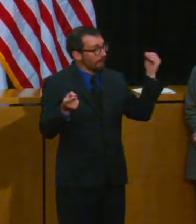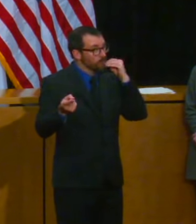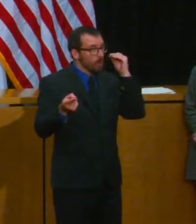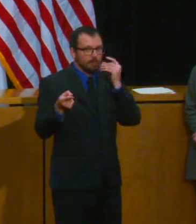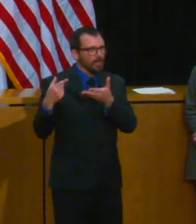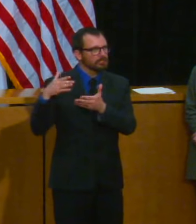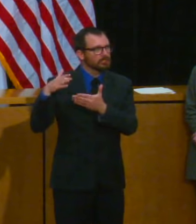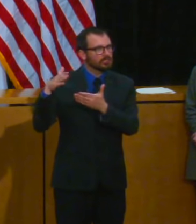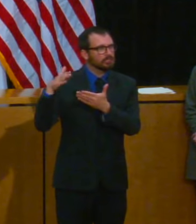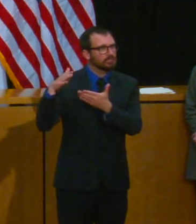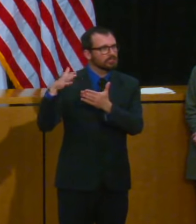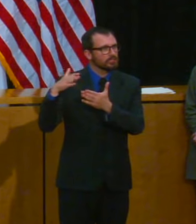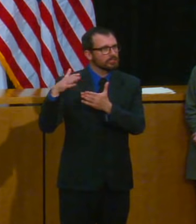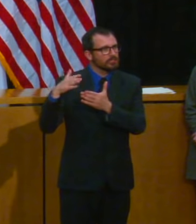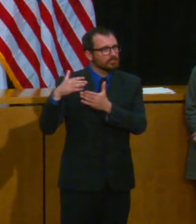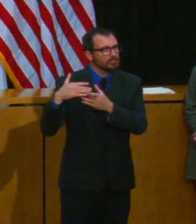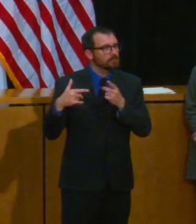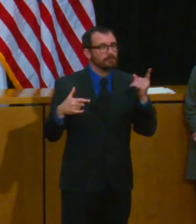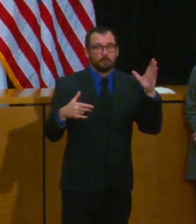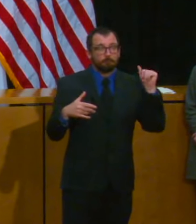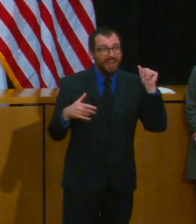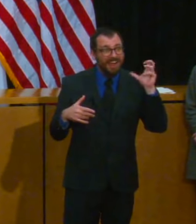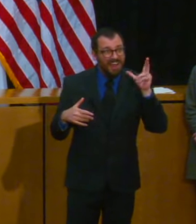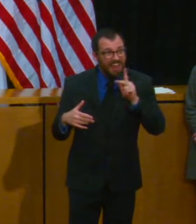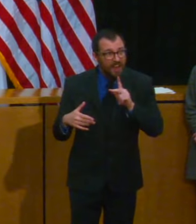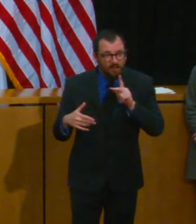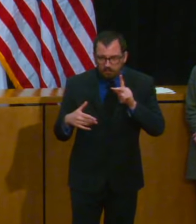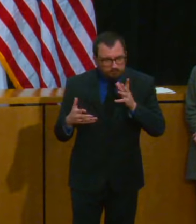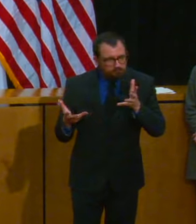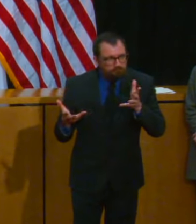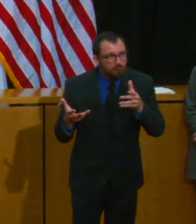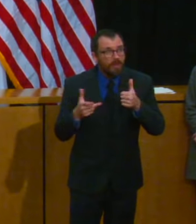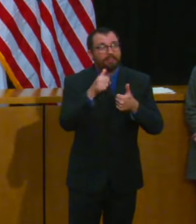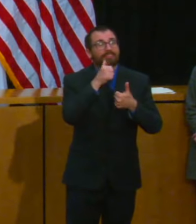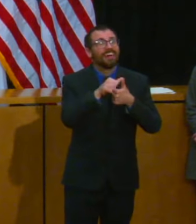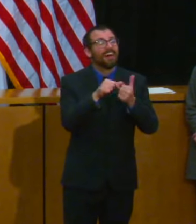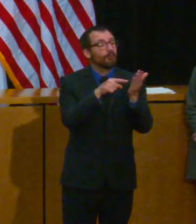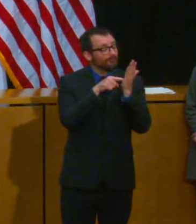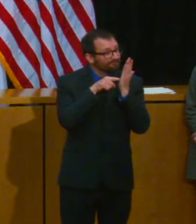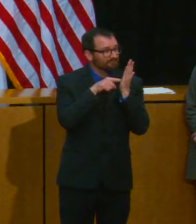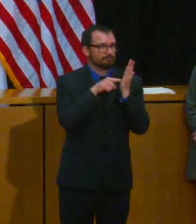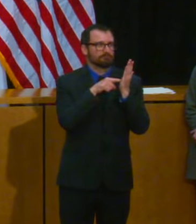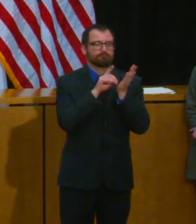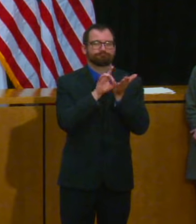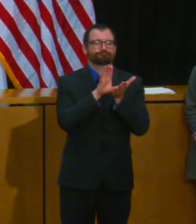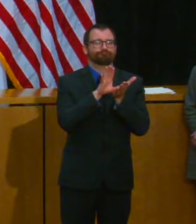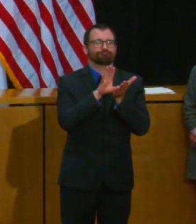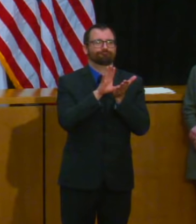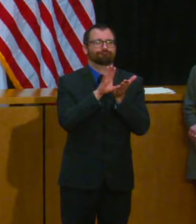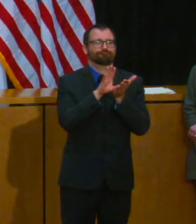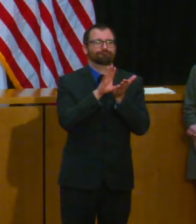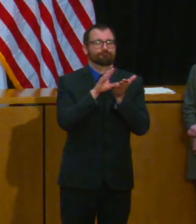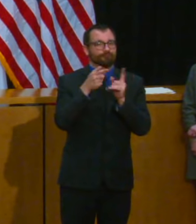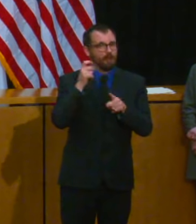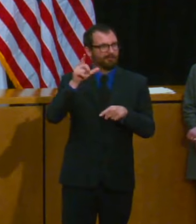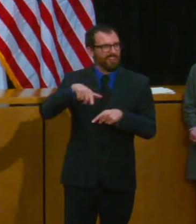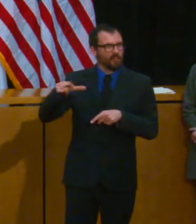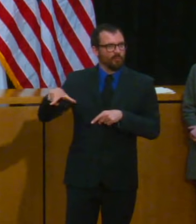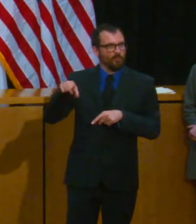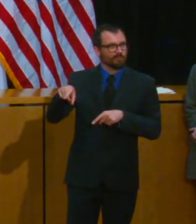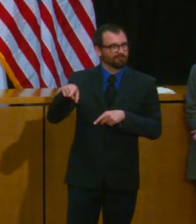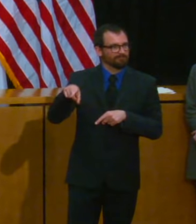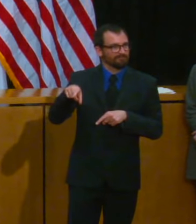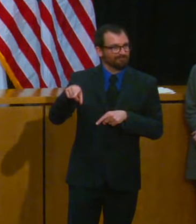so they eventually got an eviction notice from their landlord and they it was either them or it was either the dog